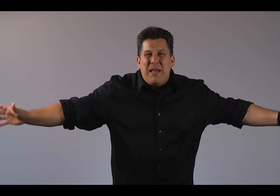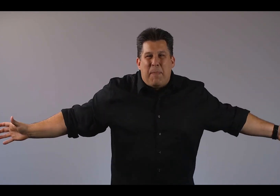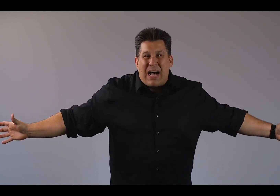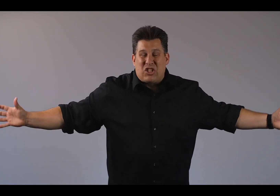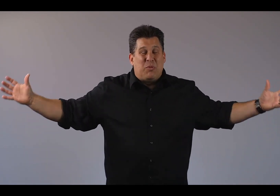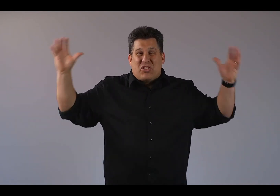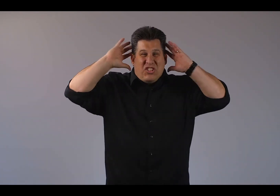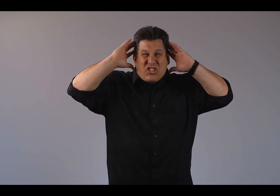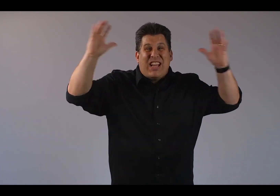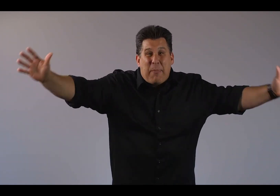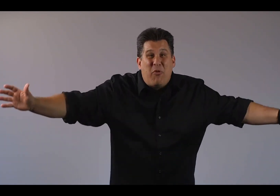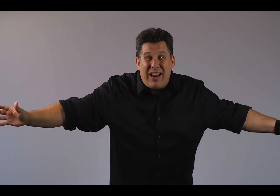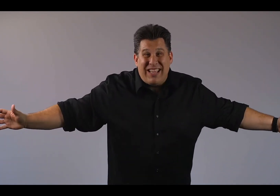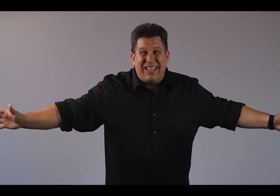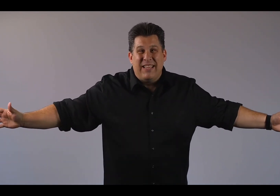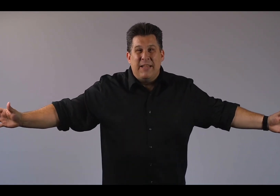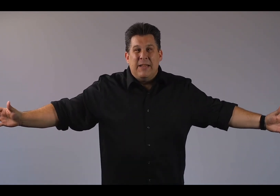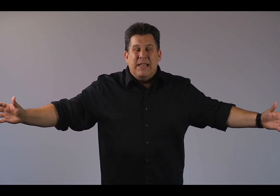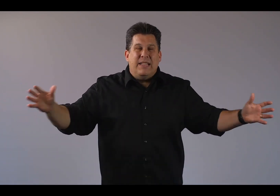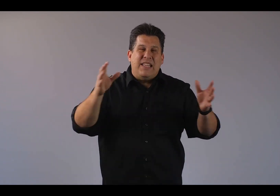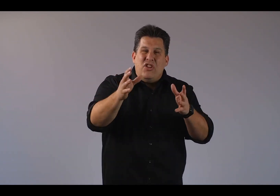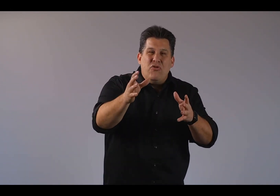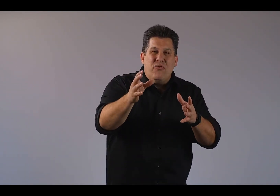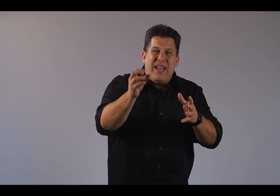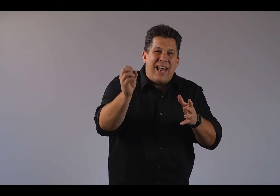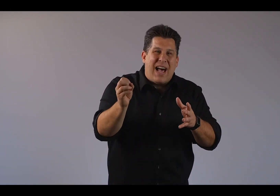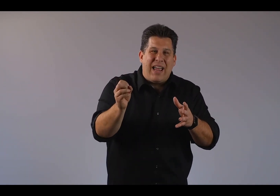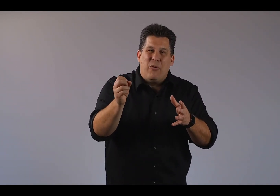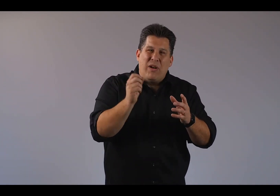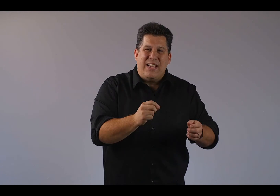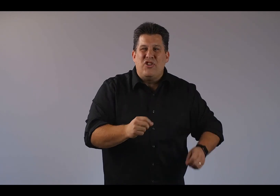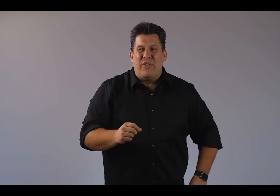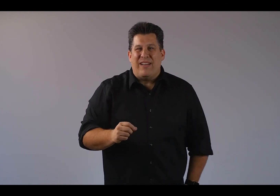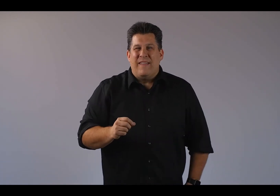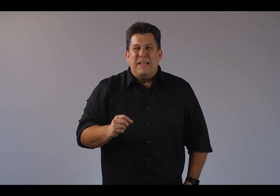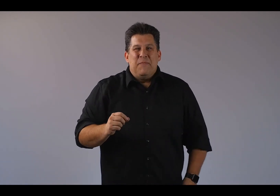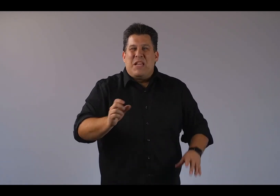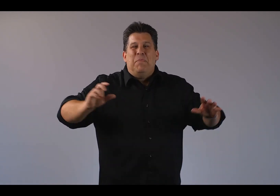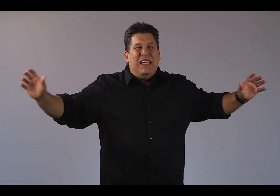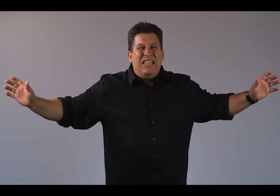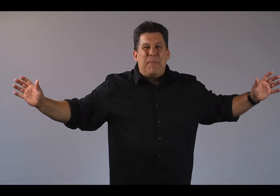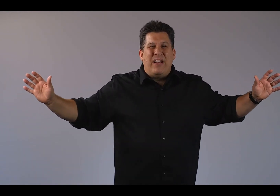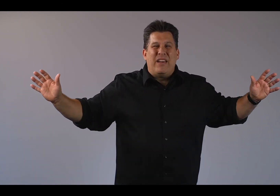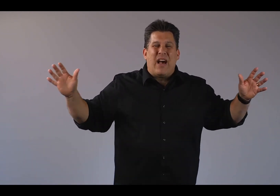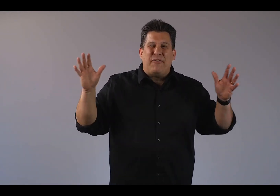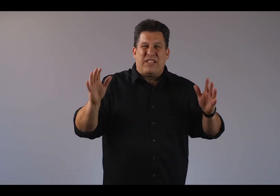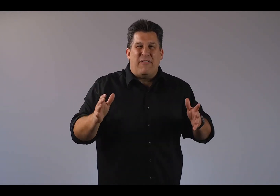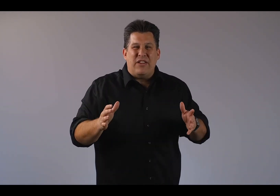impossible. Just stop running. You see, you and I were like Jonah, completely dependent on God for salvation.